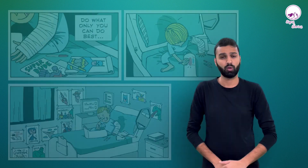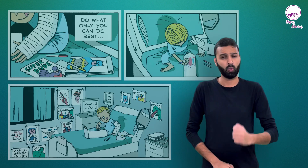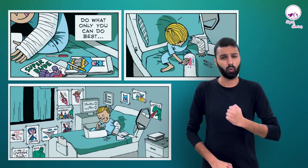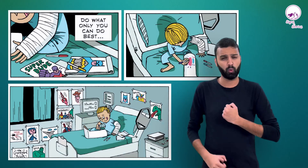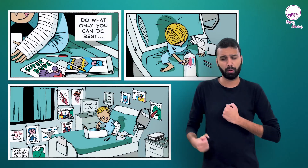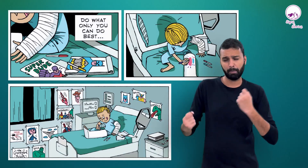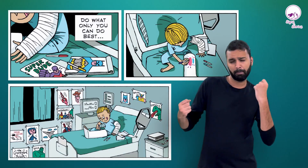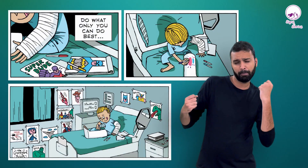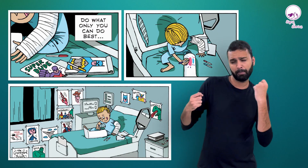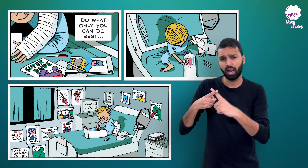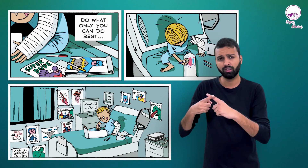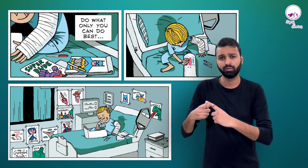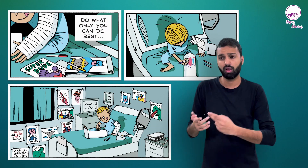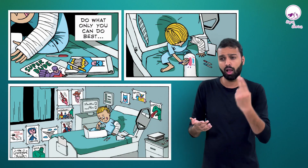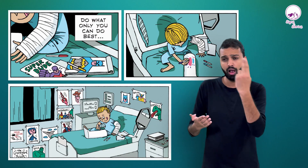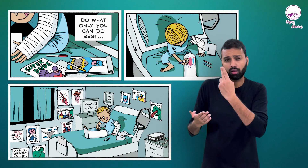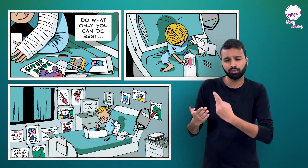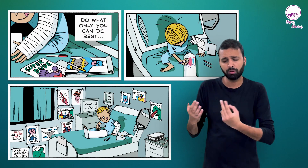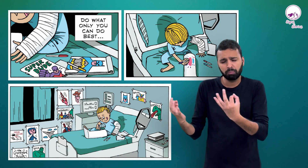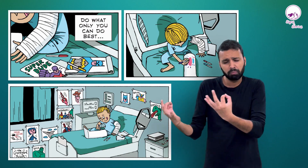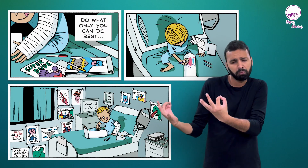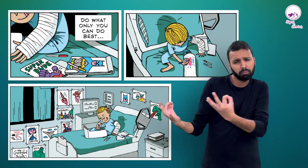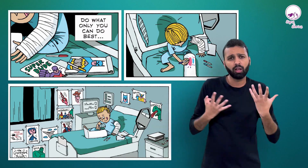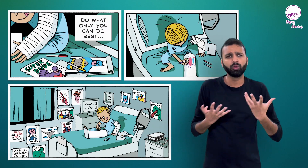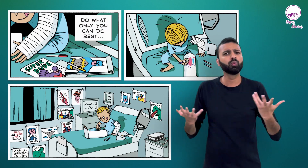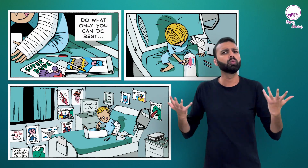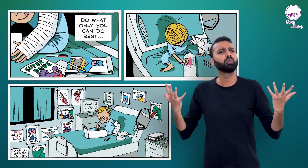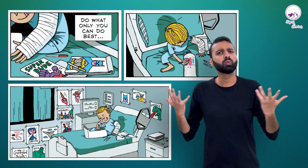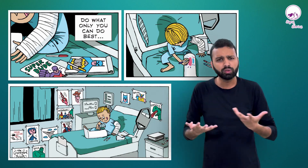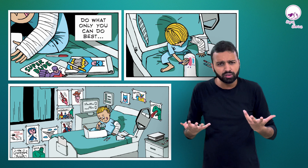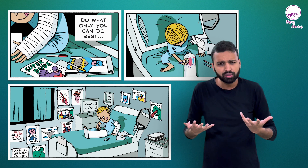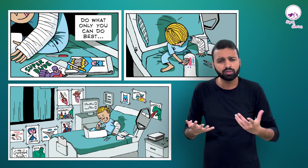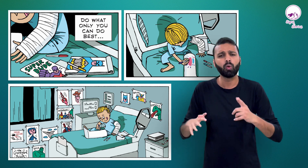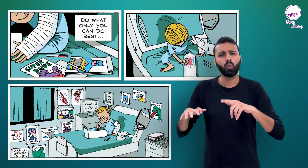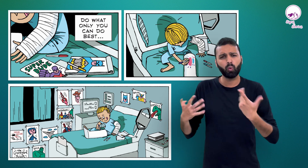Do what only you can do best.